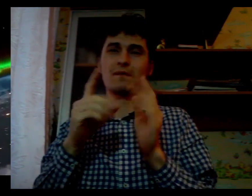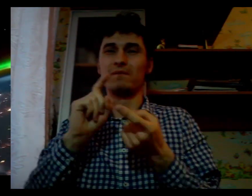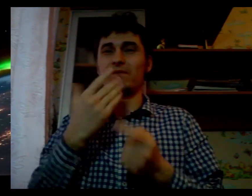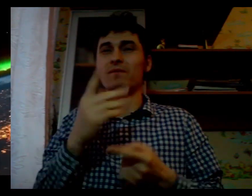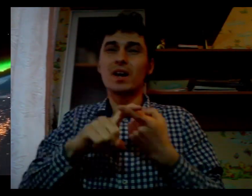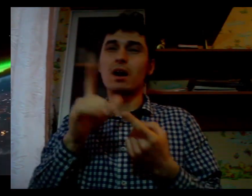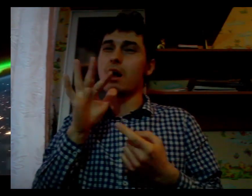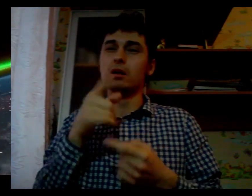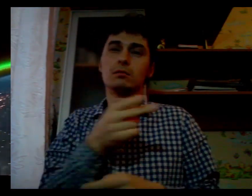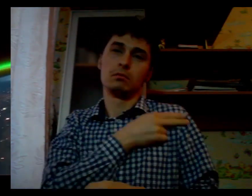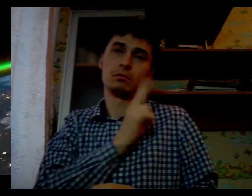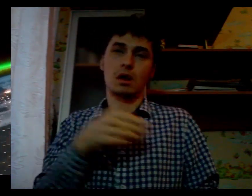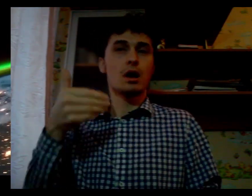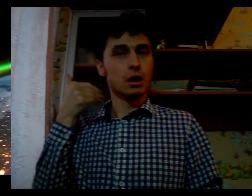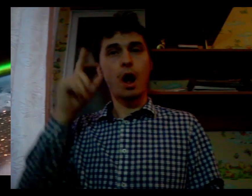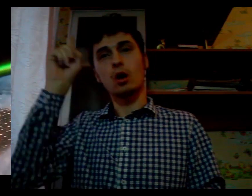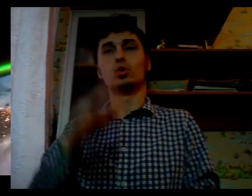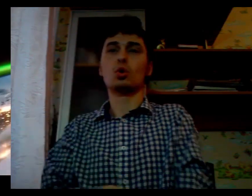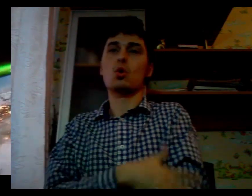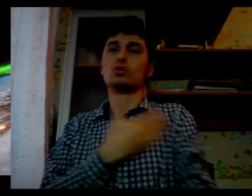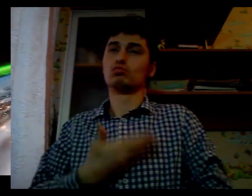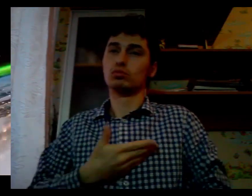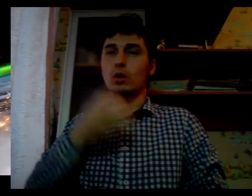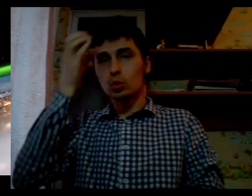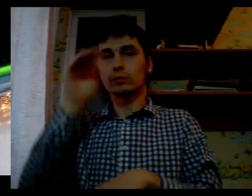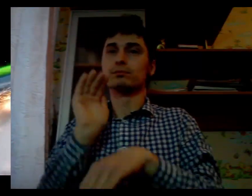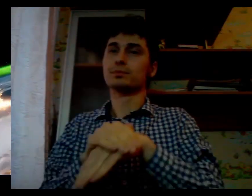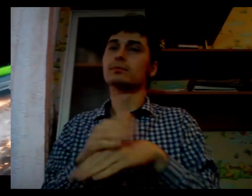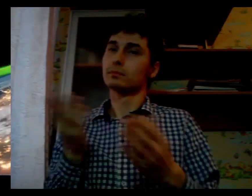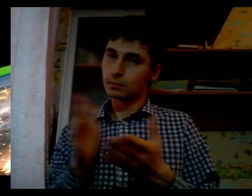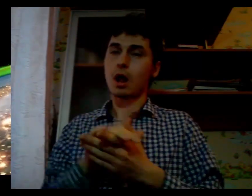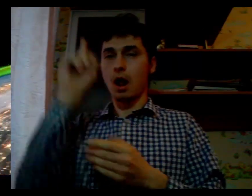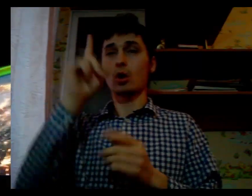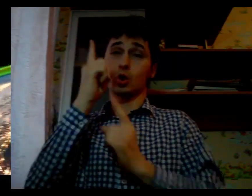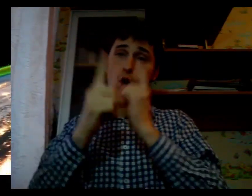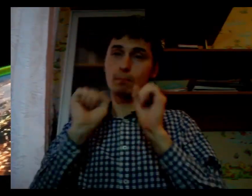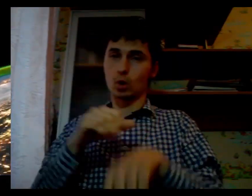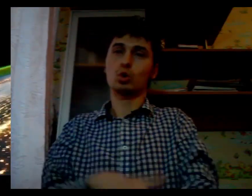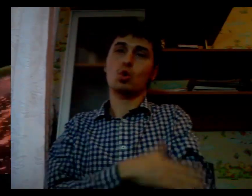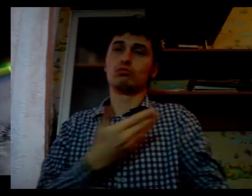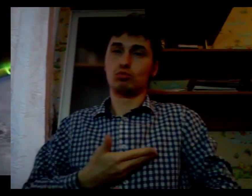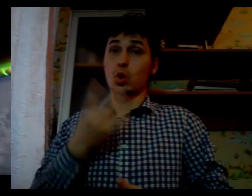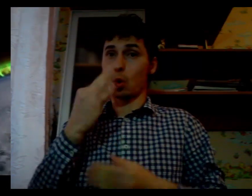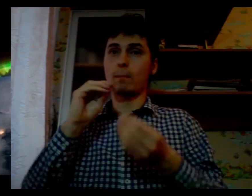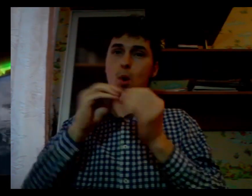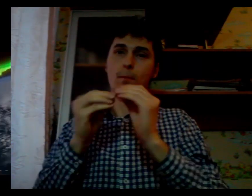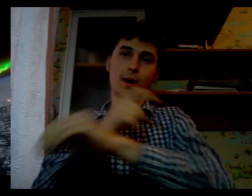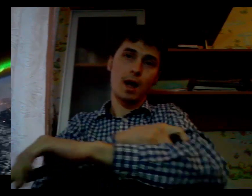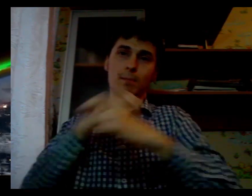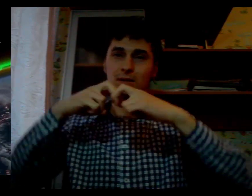Realizing this goal will require an intrapreneurial spirit, an a new generation of scientists and a...